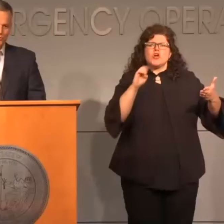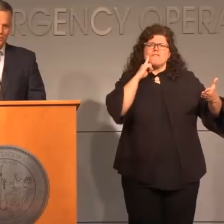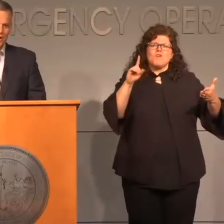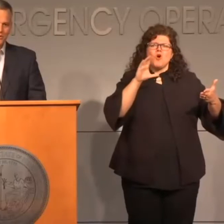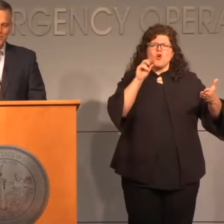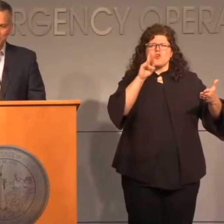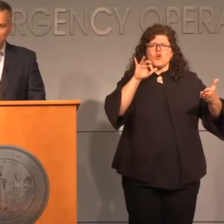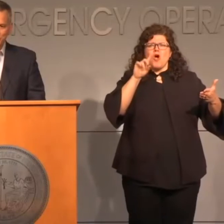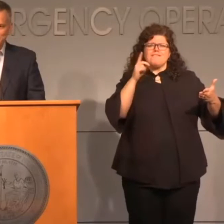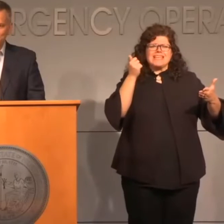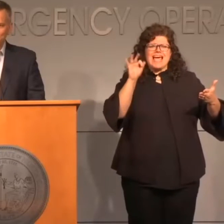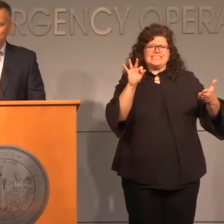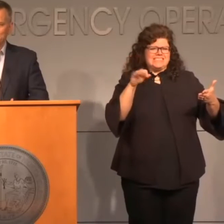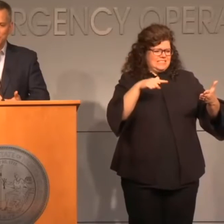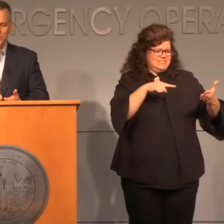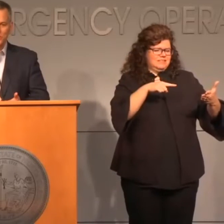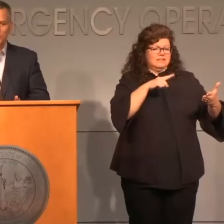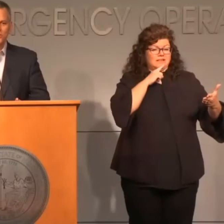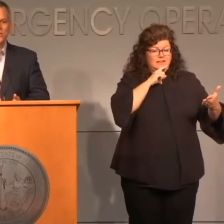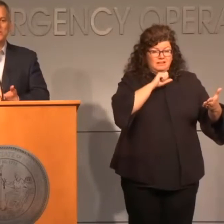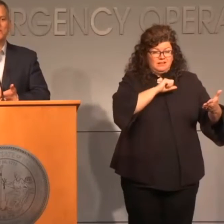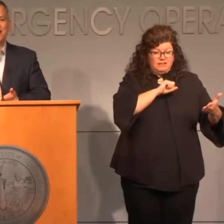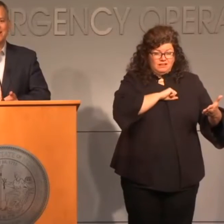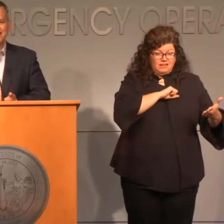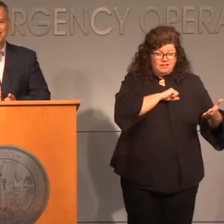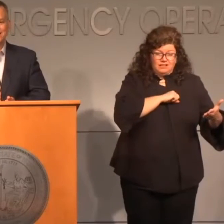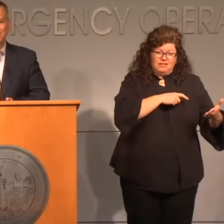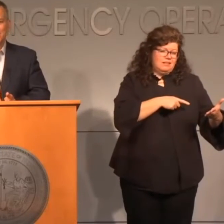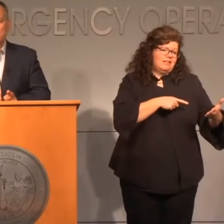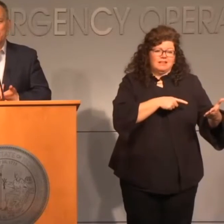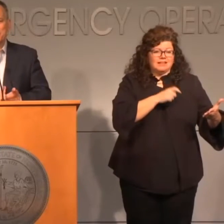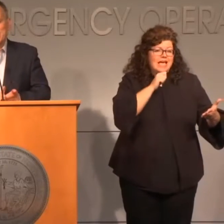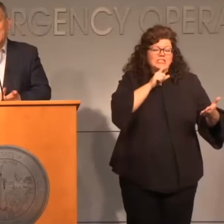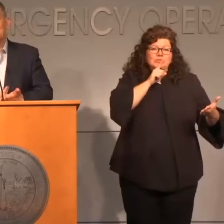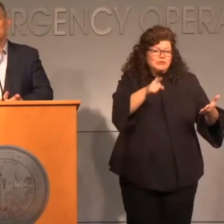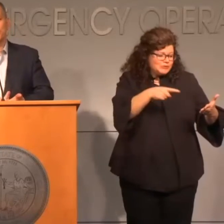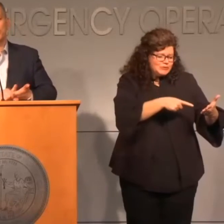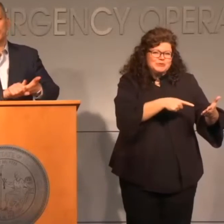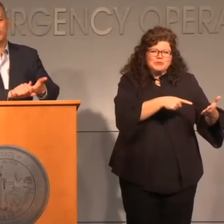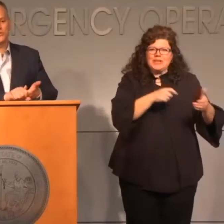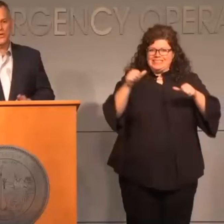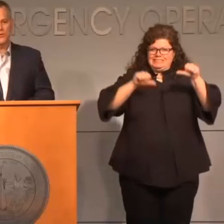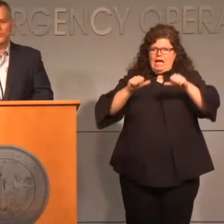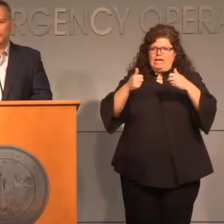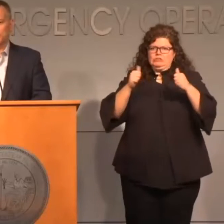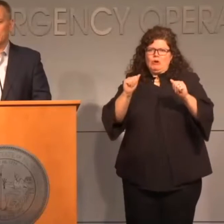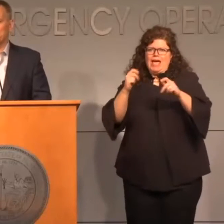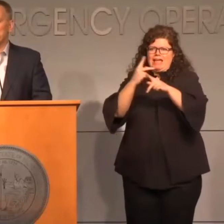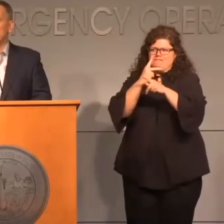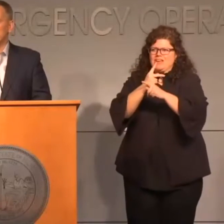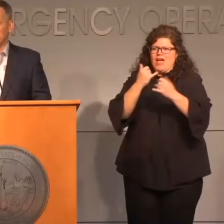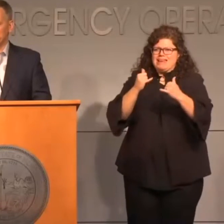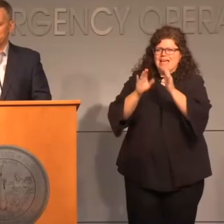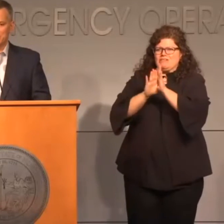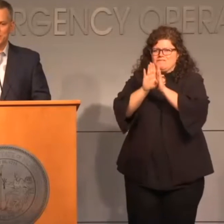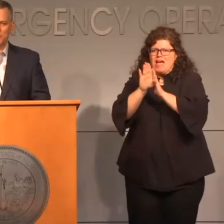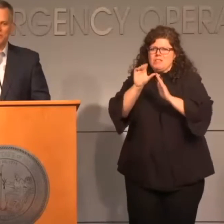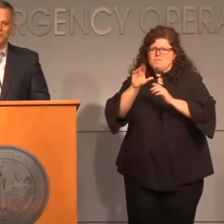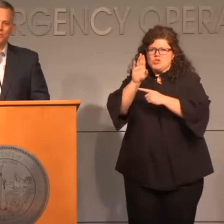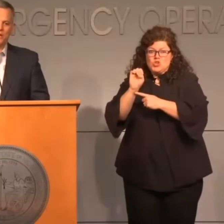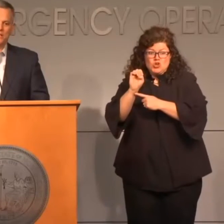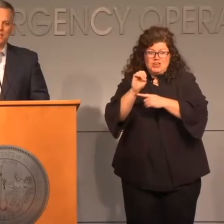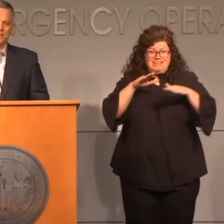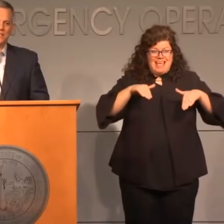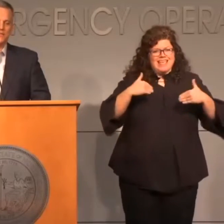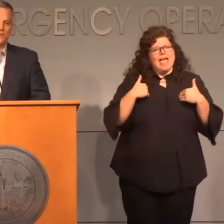cures. Dr. Tilson will tell you there isn't a cure. There isn't a vaccine. Science is working hard to try to develop both of those things,